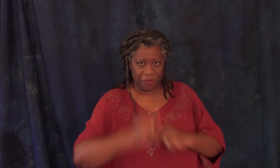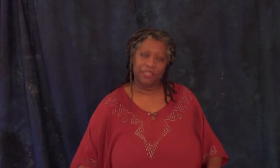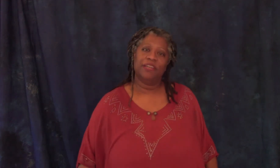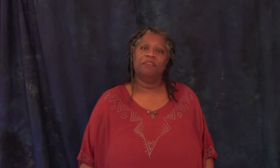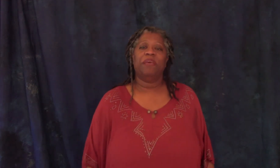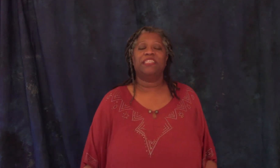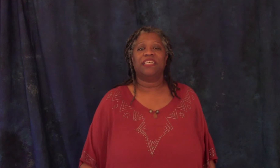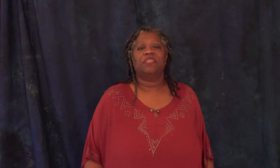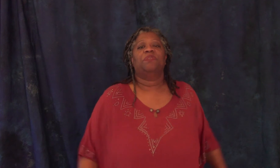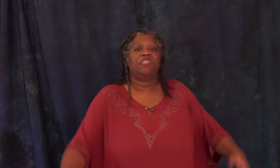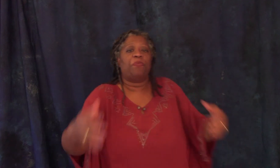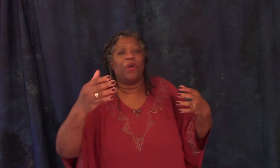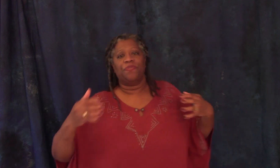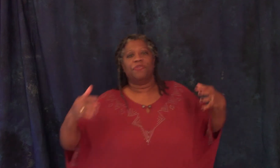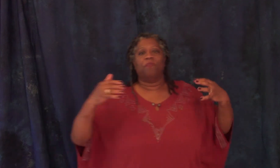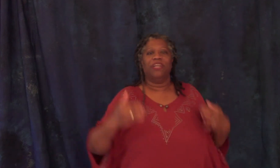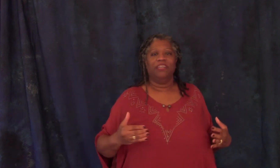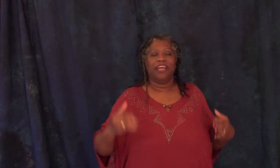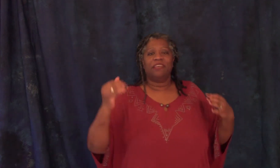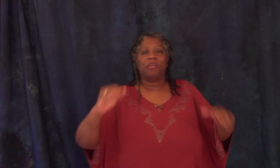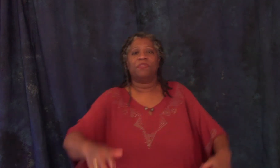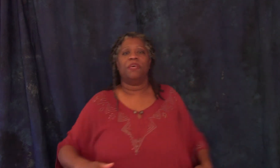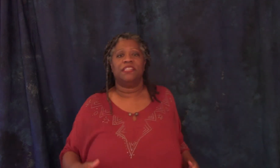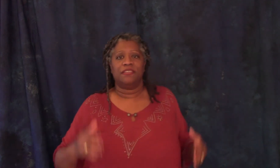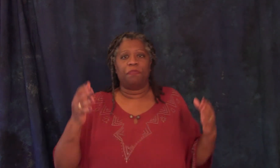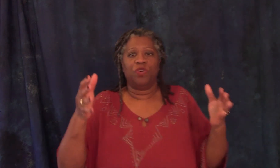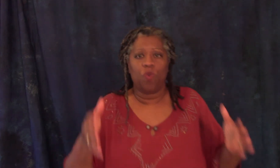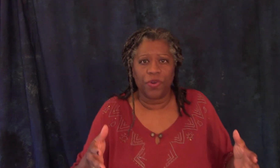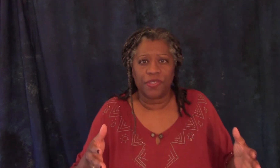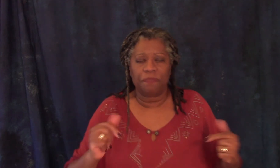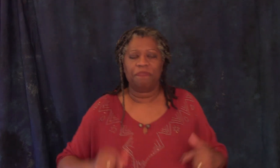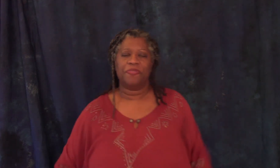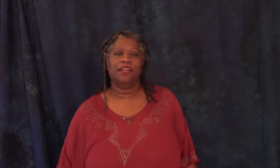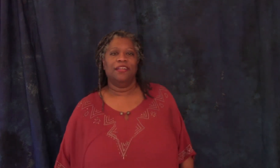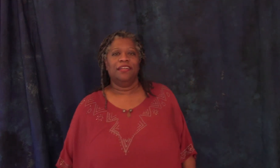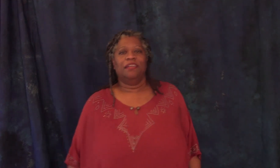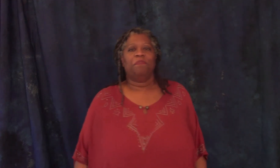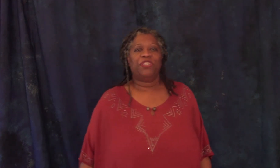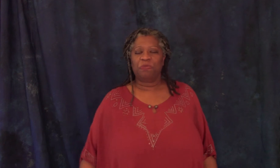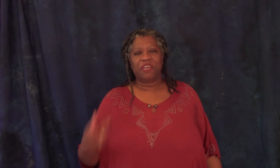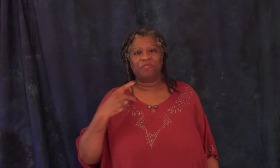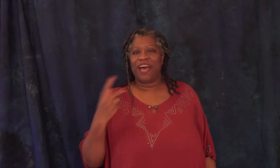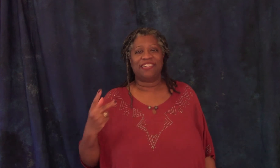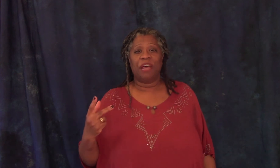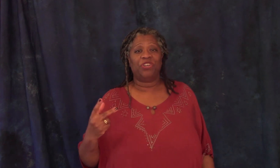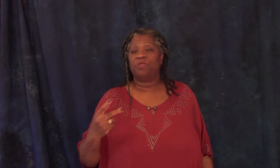makes us step away from someone and sometimes it makes us step towards them but just because we've had a snap judgment